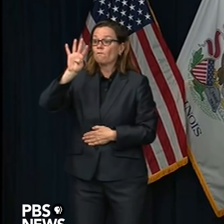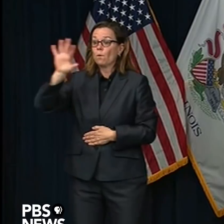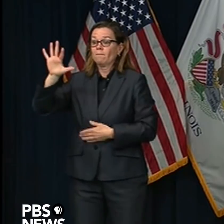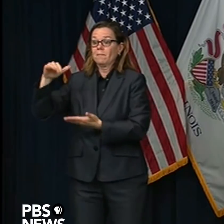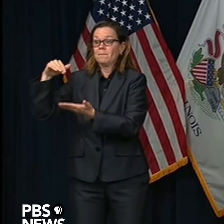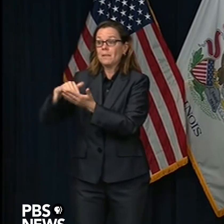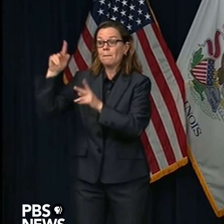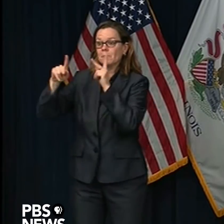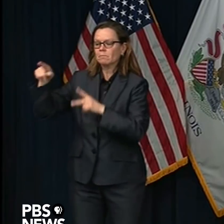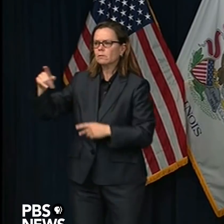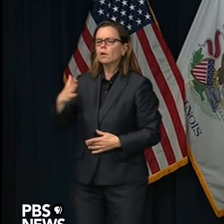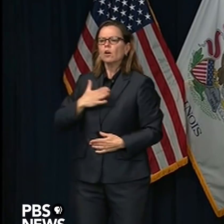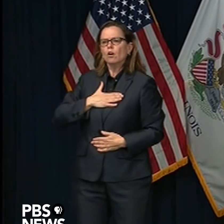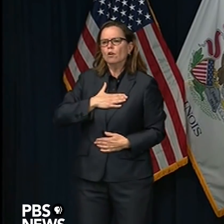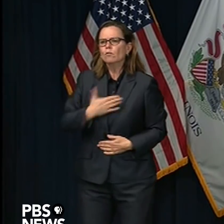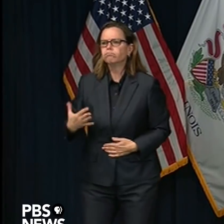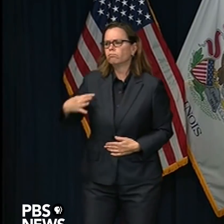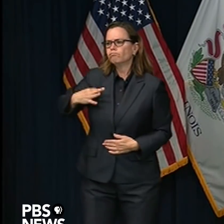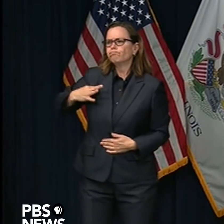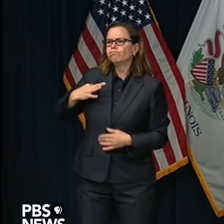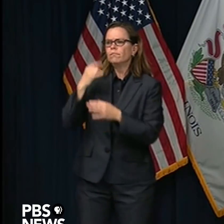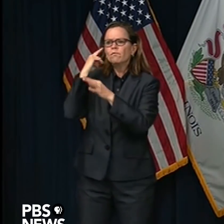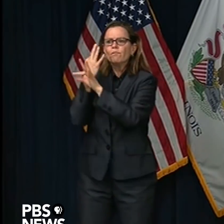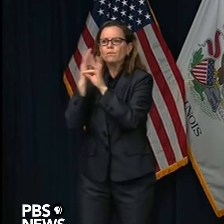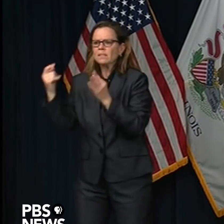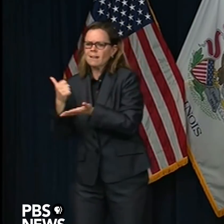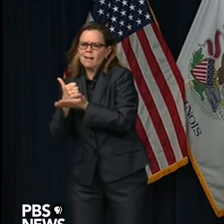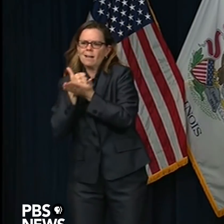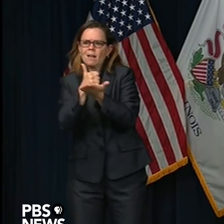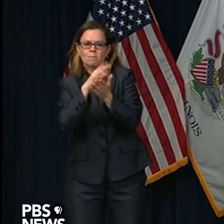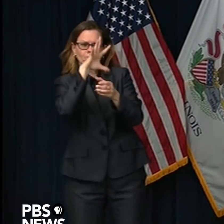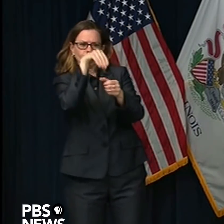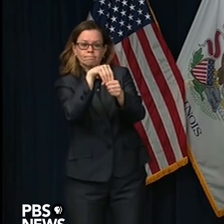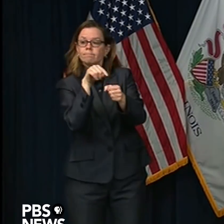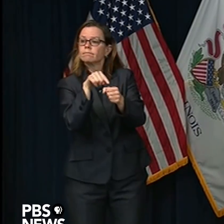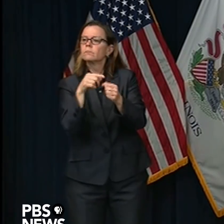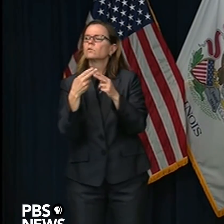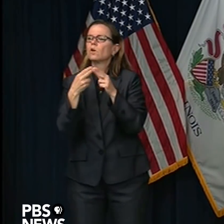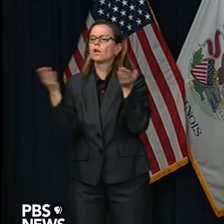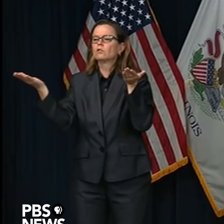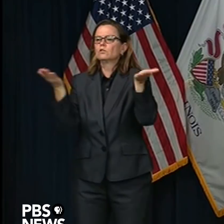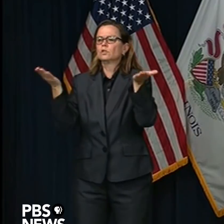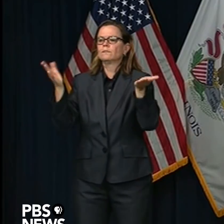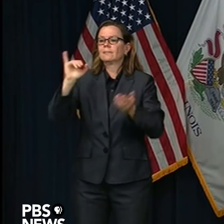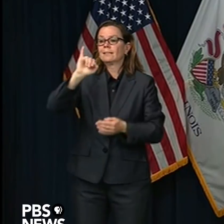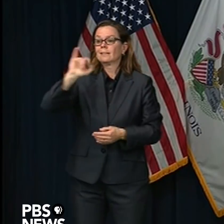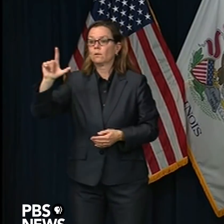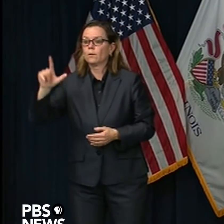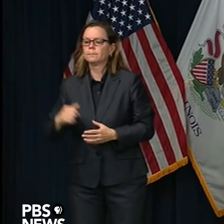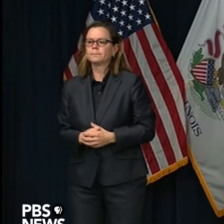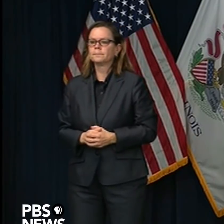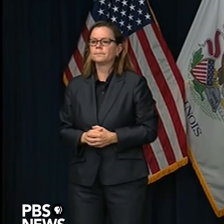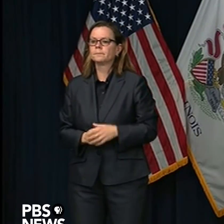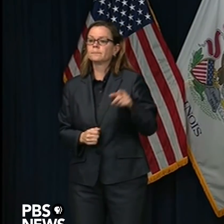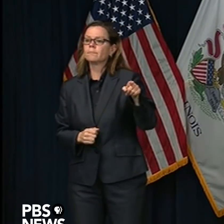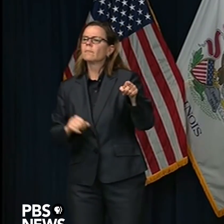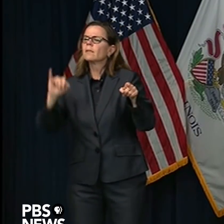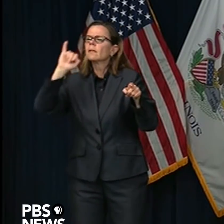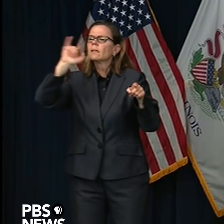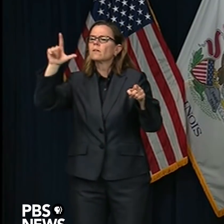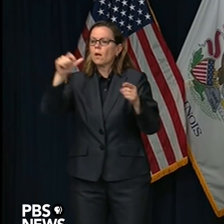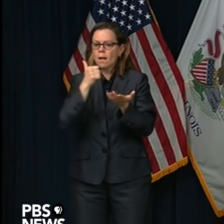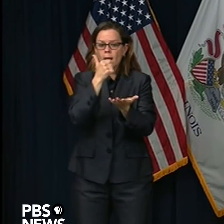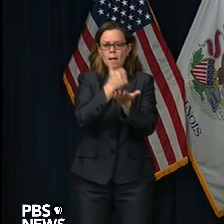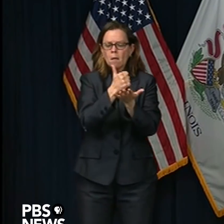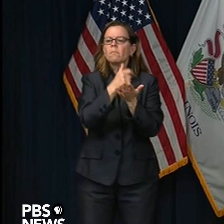Illinois, our State Commission on Volunteerism, or Illinois Helps, our volunteer network of health professionals. If you'd